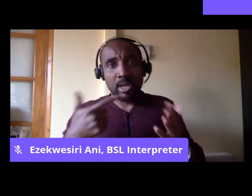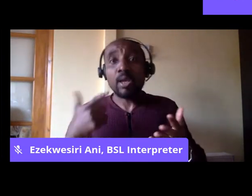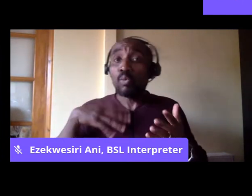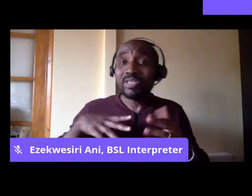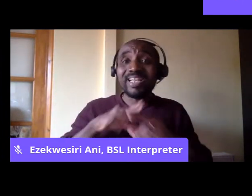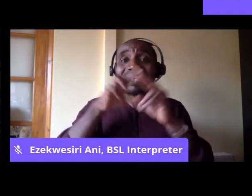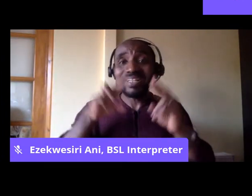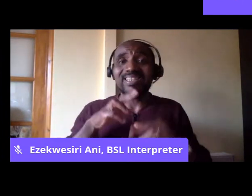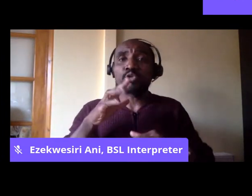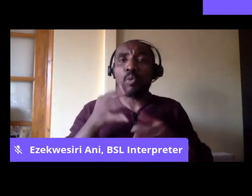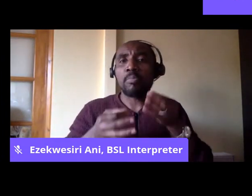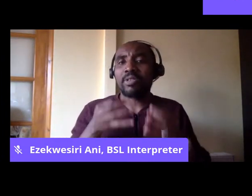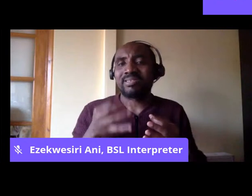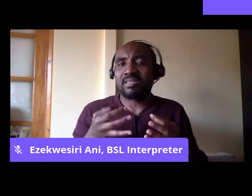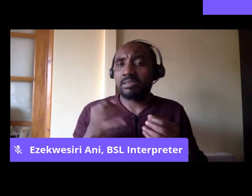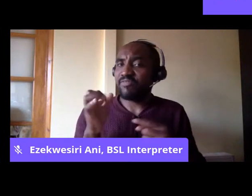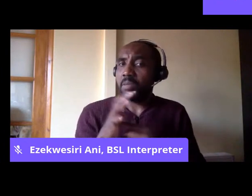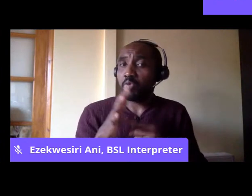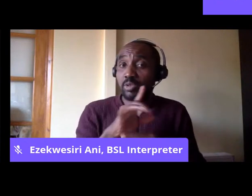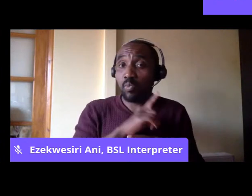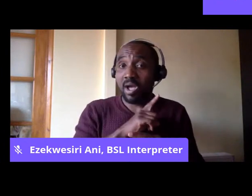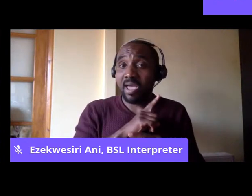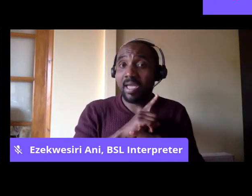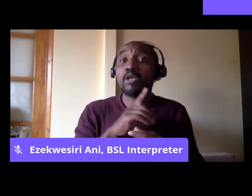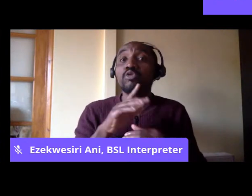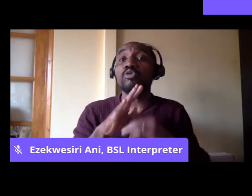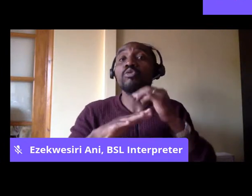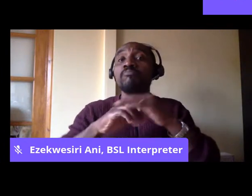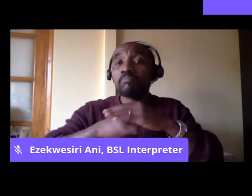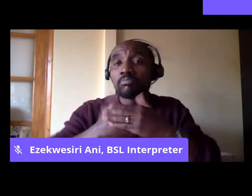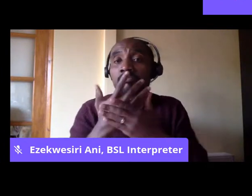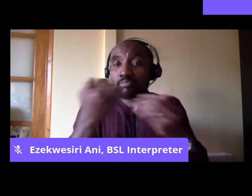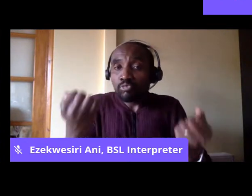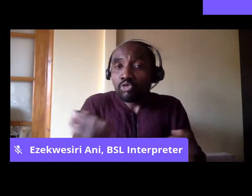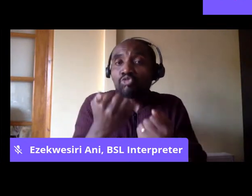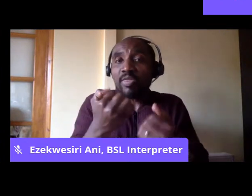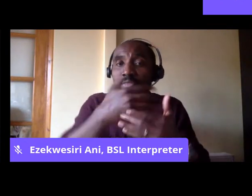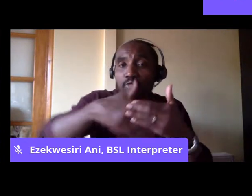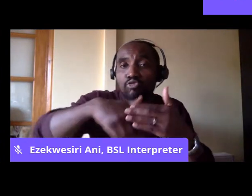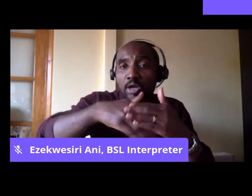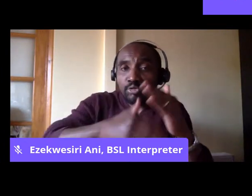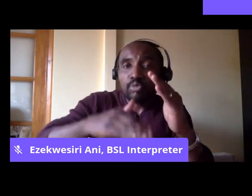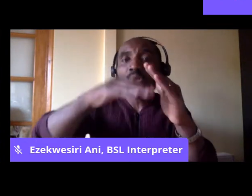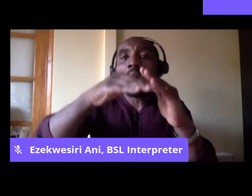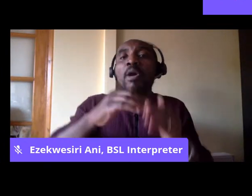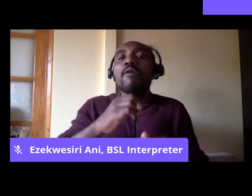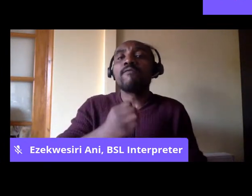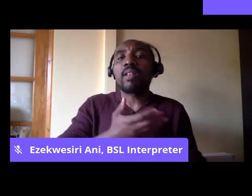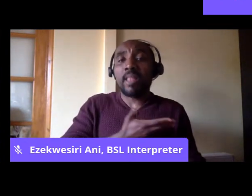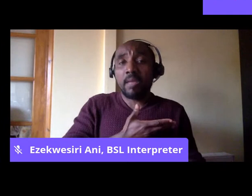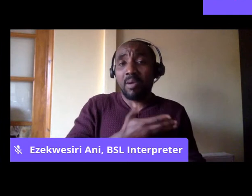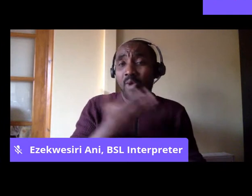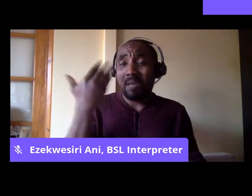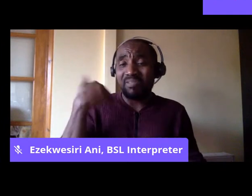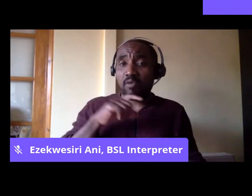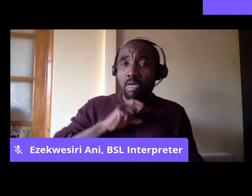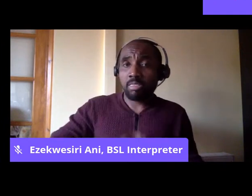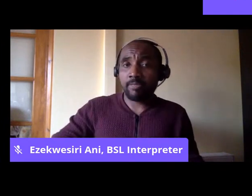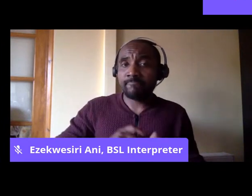politics is going to be necessary for reconstructing labour after the kind of feeling of despondency and